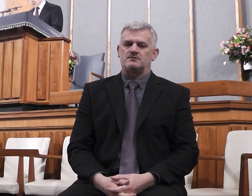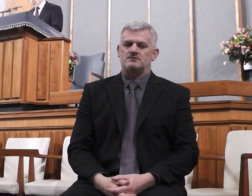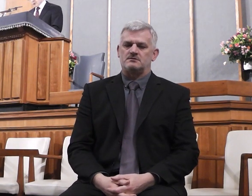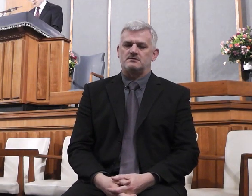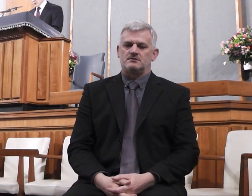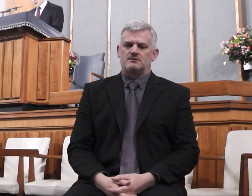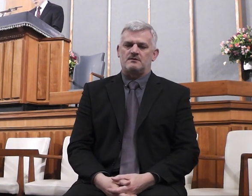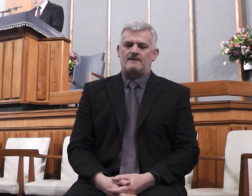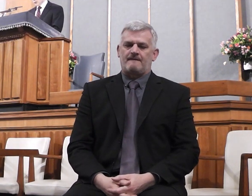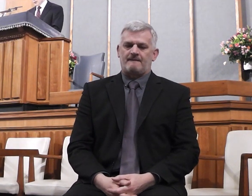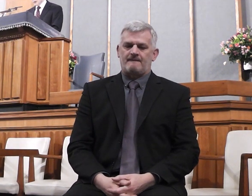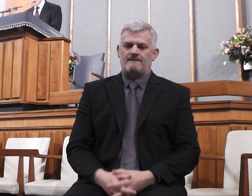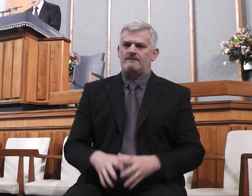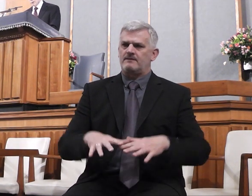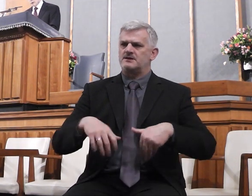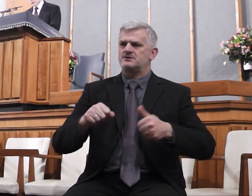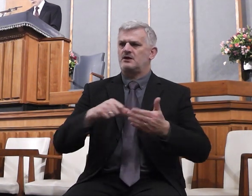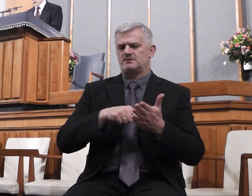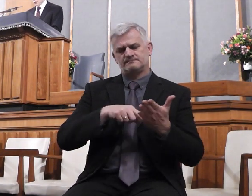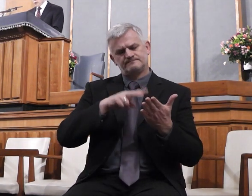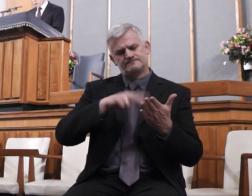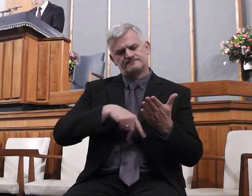We begin to read on verse 3.